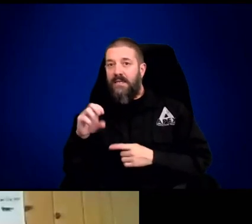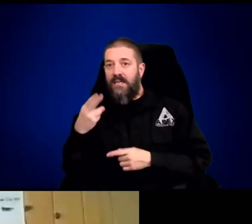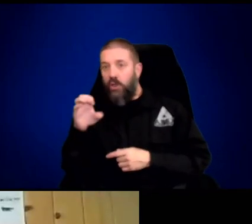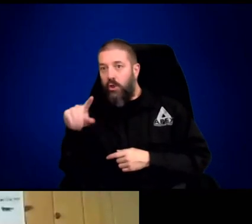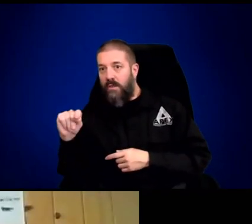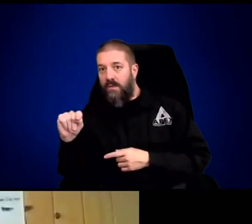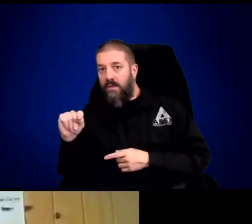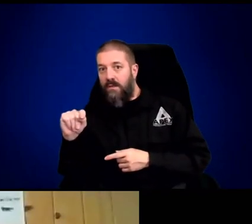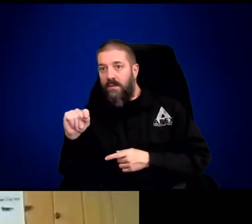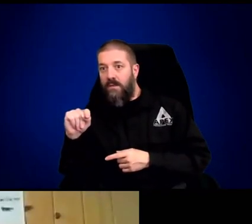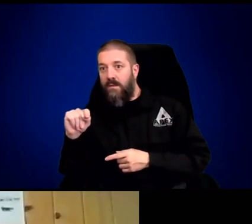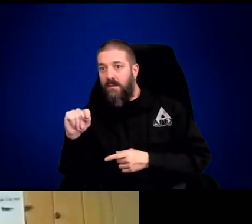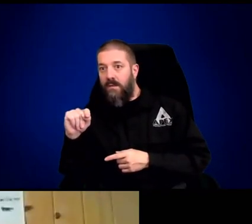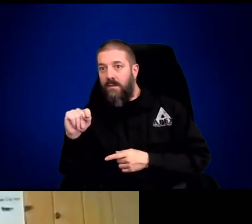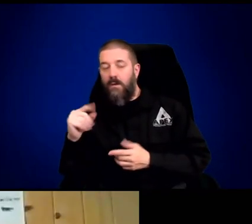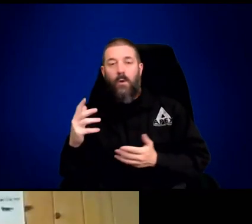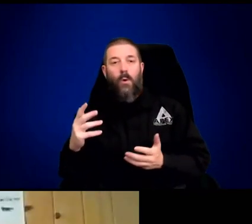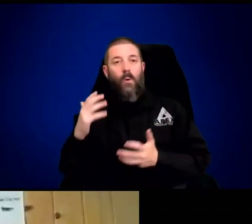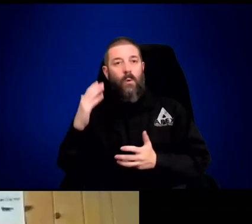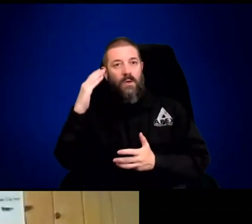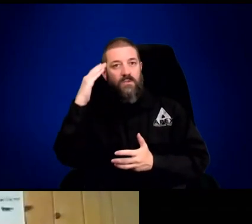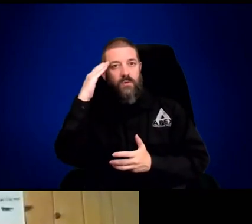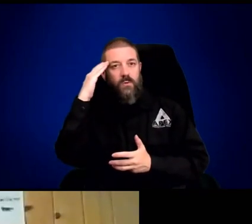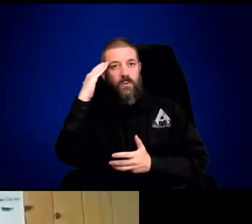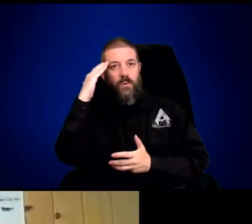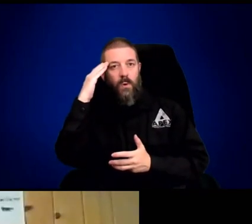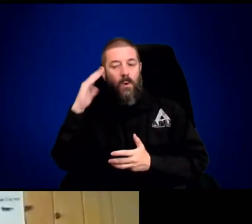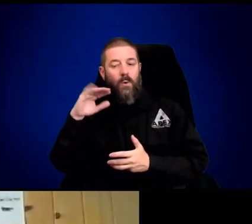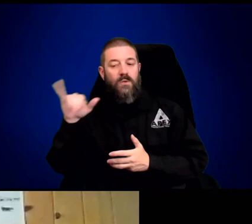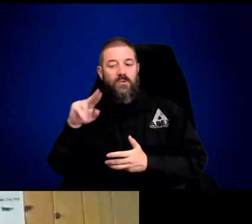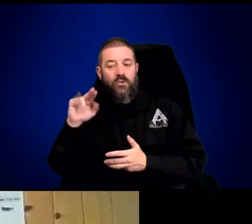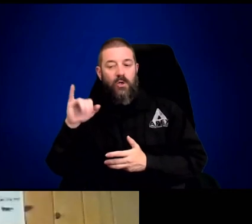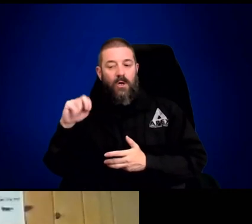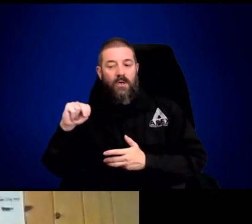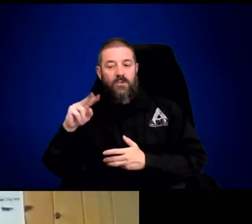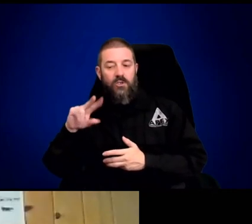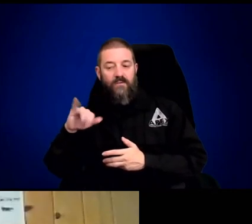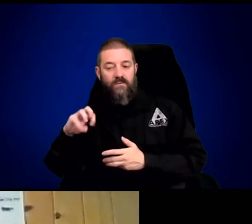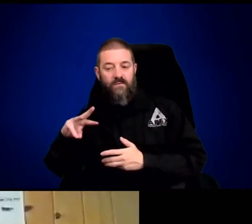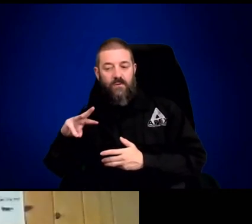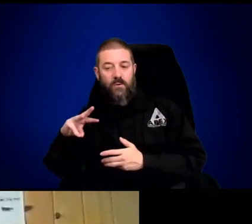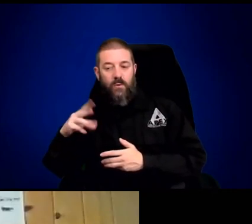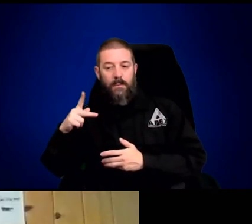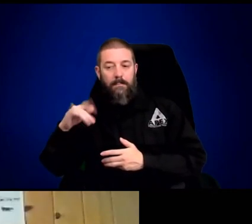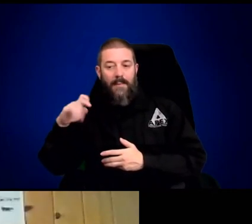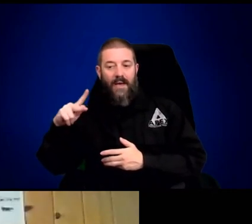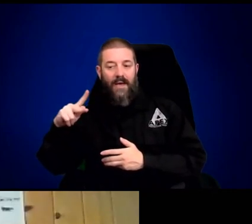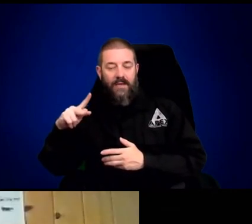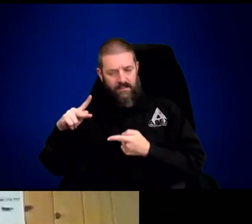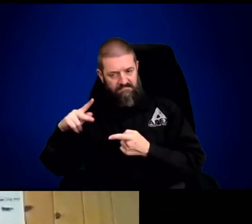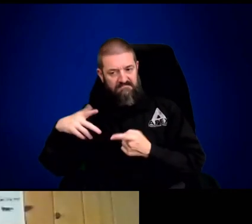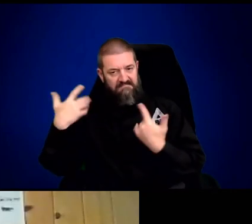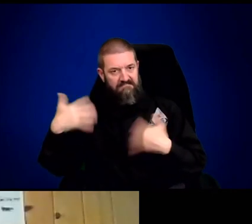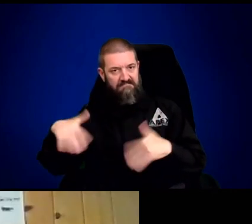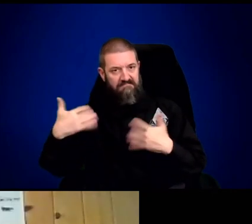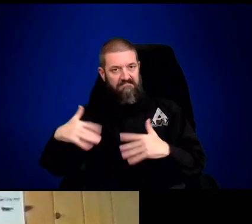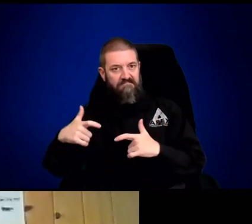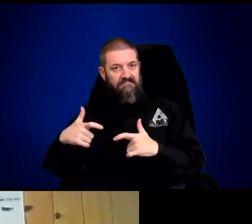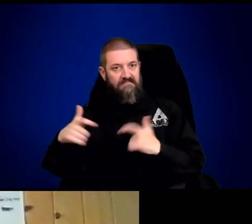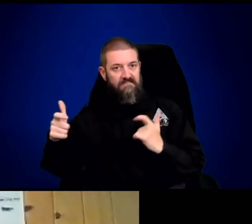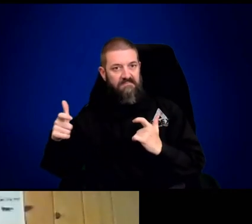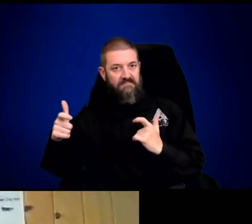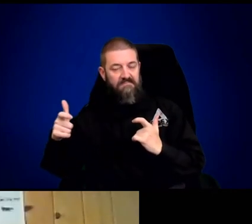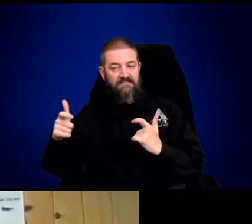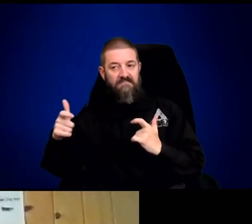maybe about eight or nine years old. Wow. And beautiful. Denise Hewitt. Denise Hewitt.